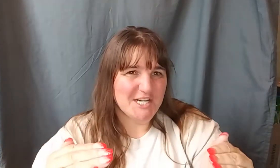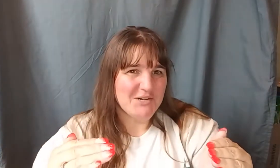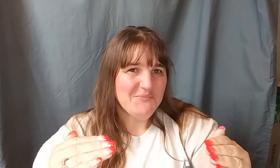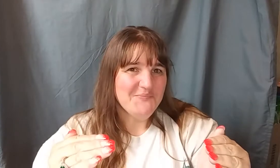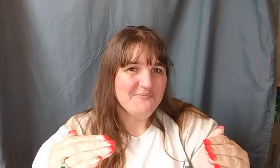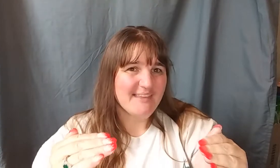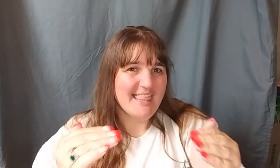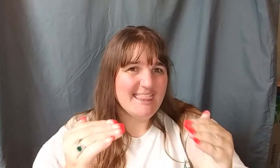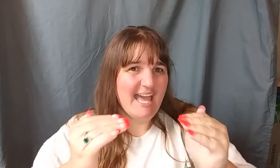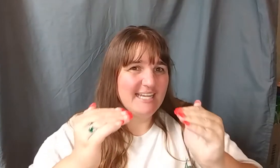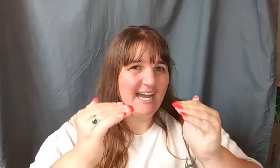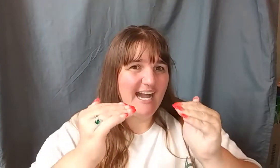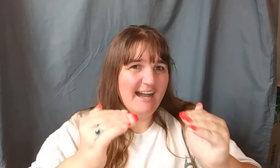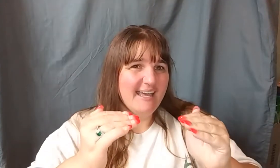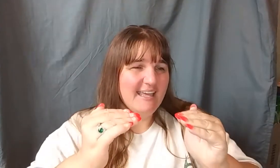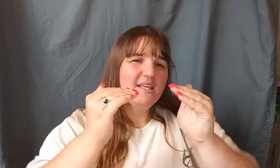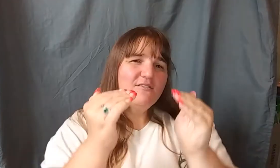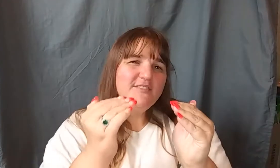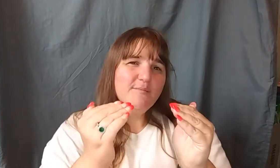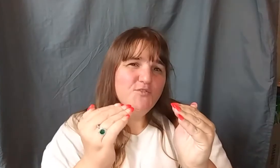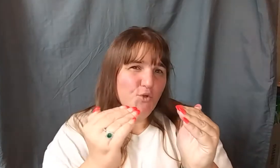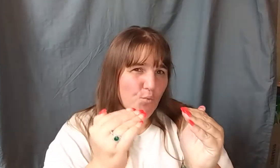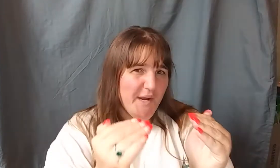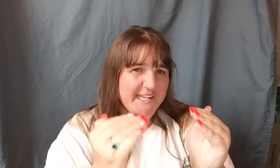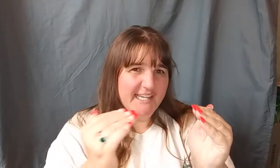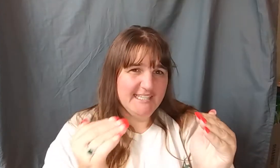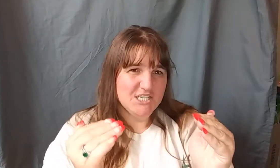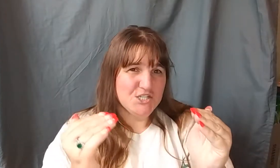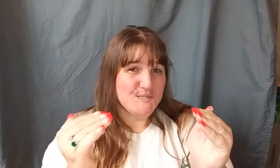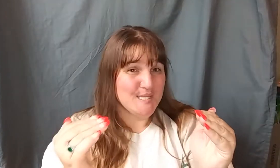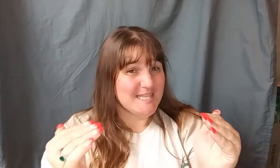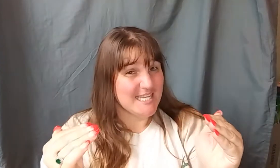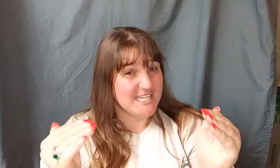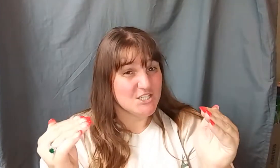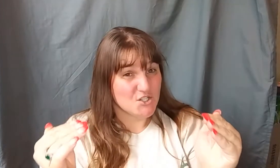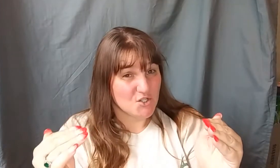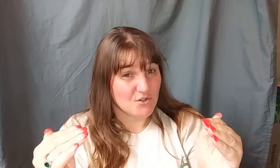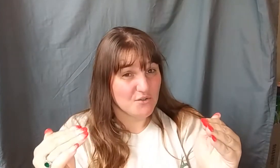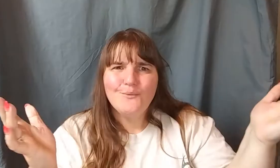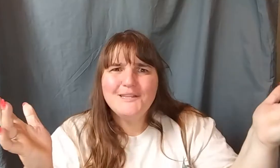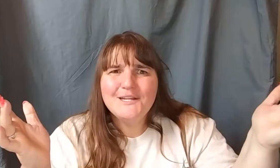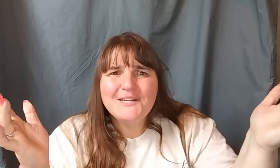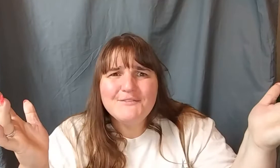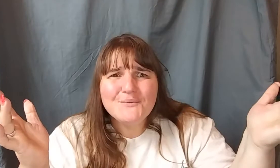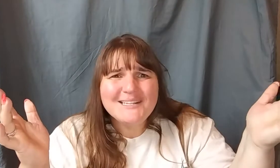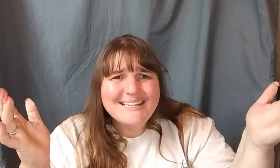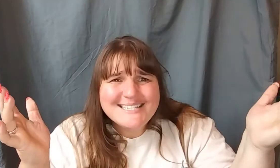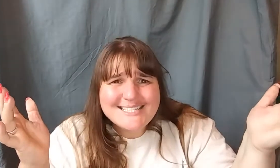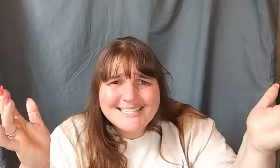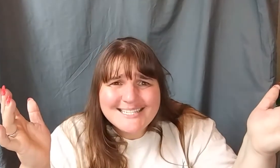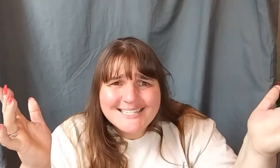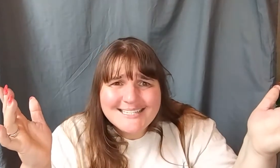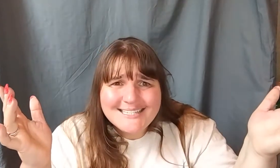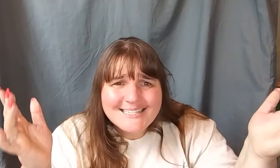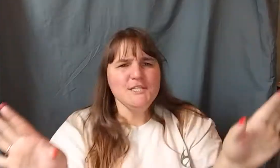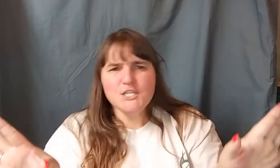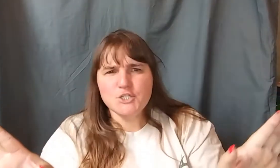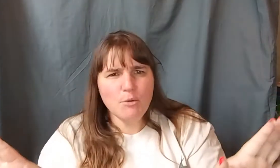that I give them the recognition that they deserve when they don't even realize it. This is no